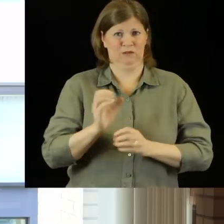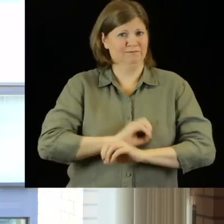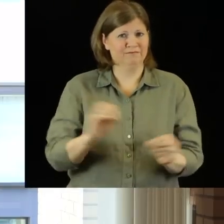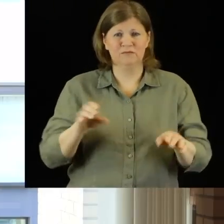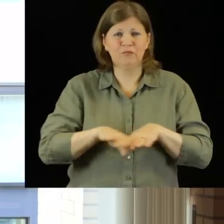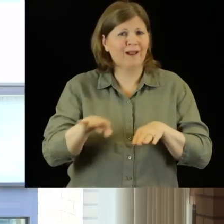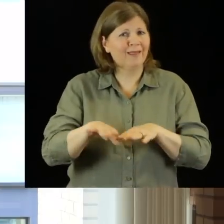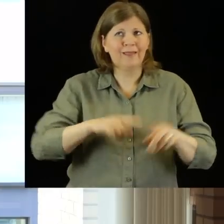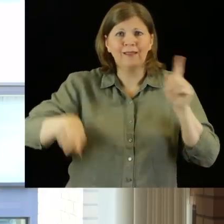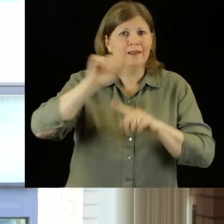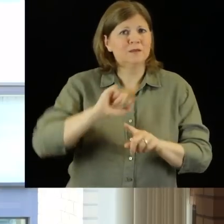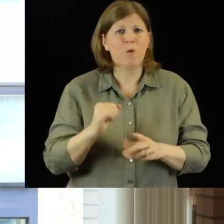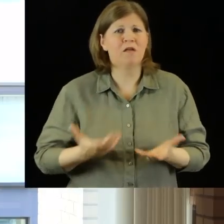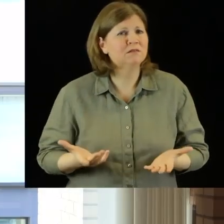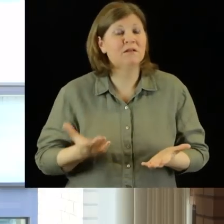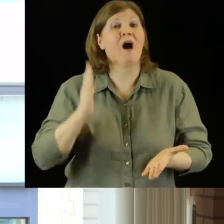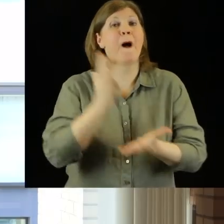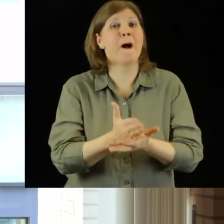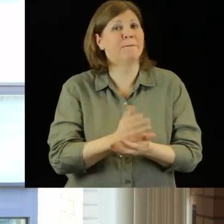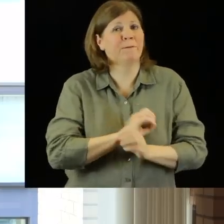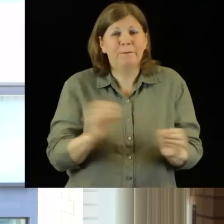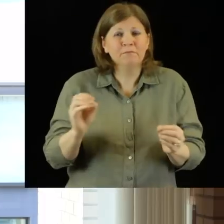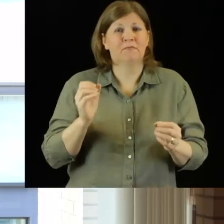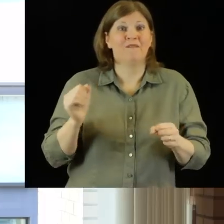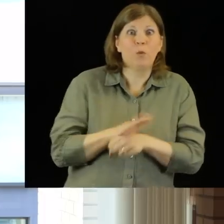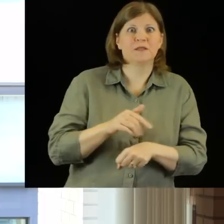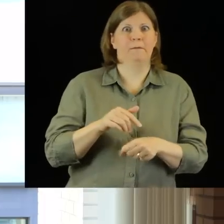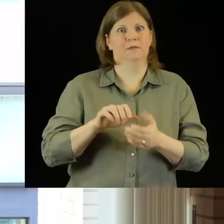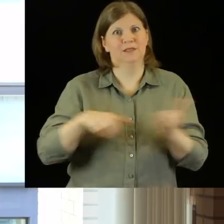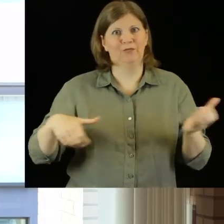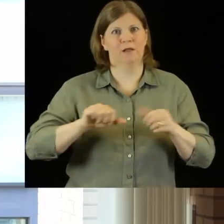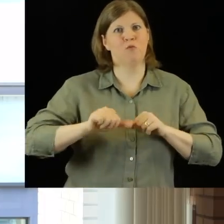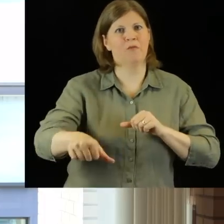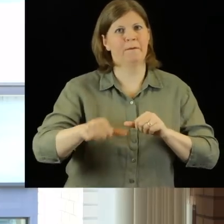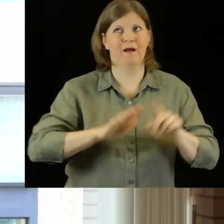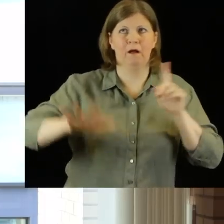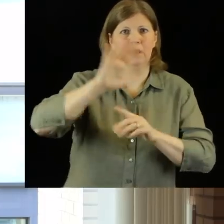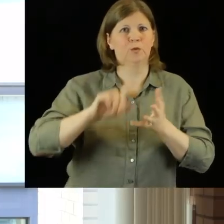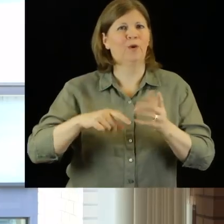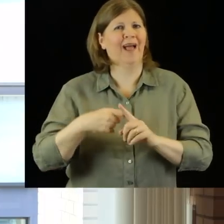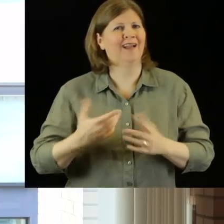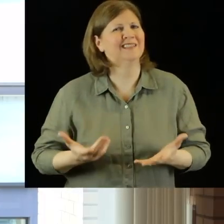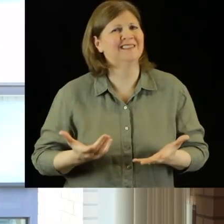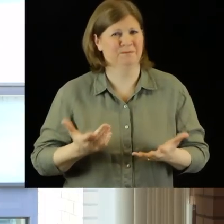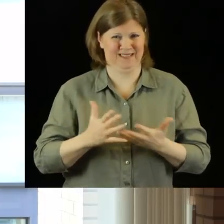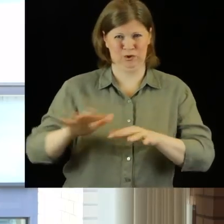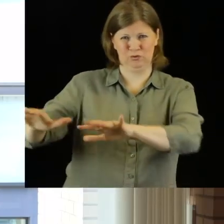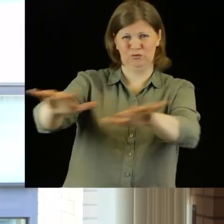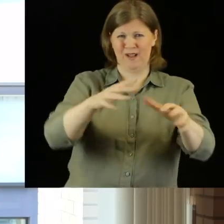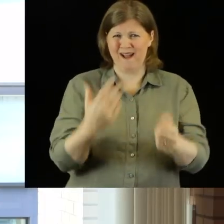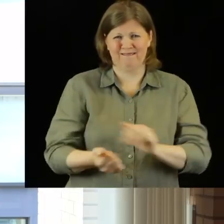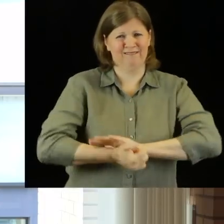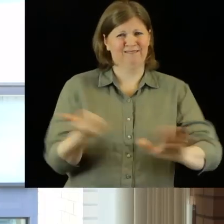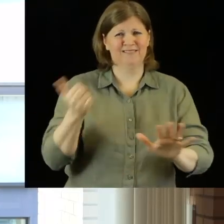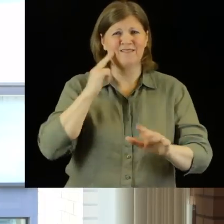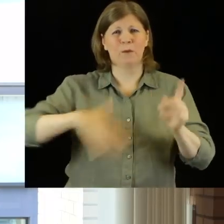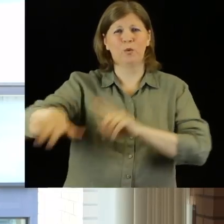training available in Scotland. And in fact, there's no such full-time degree programme available anywhere else in the UK. And yet there is all this talent out there in